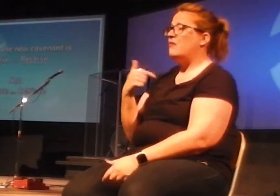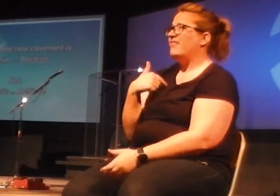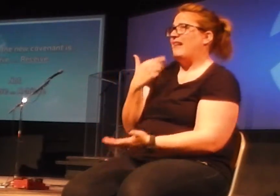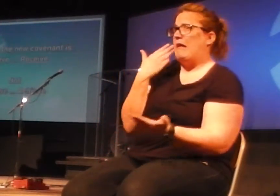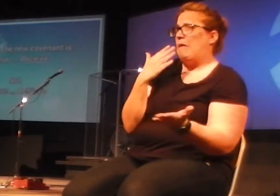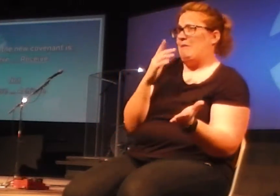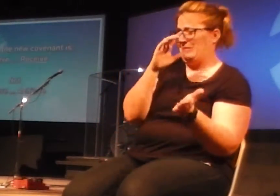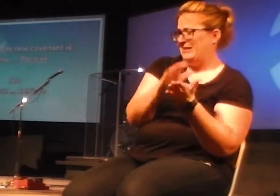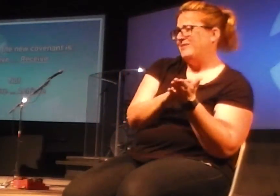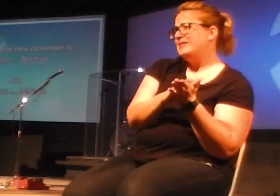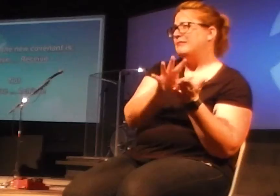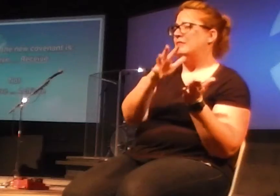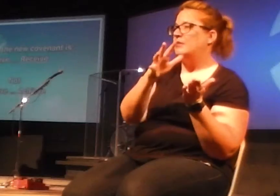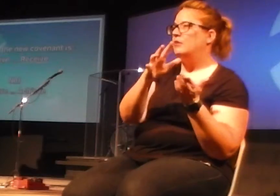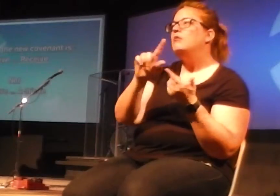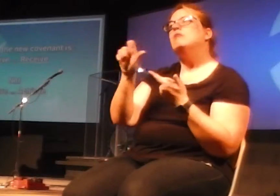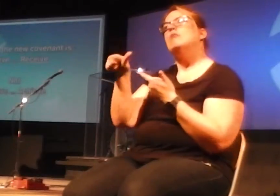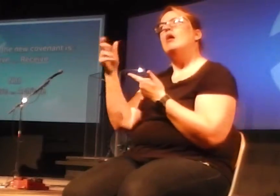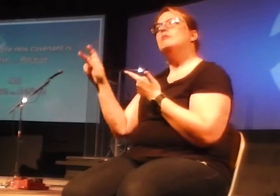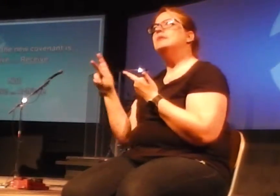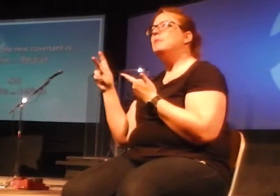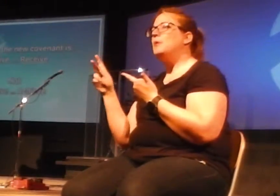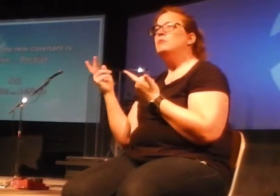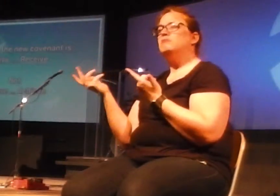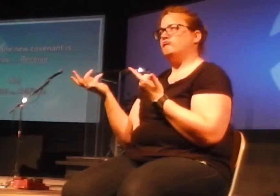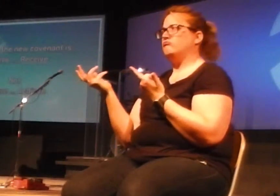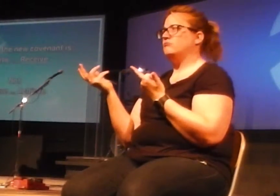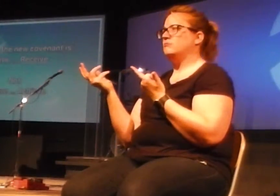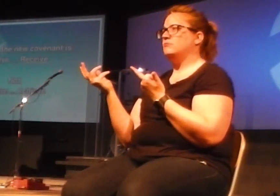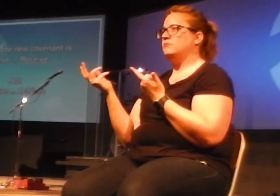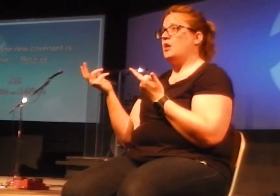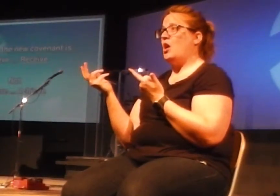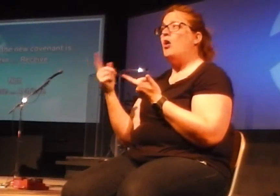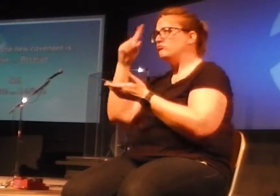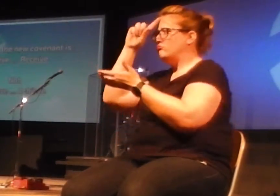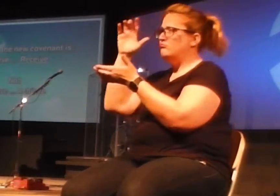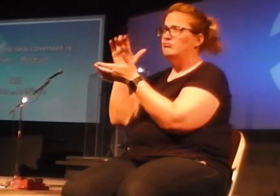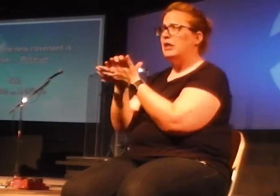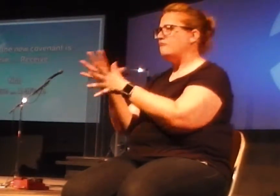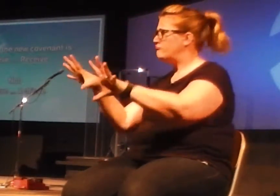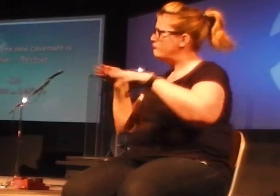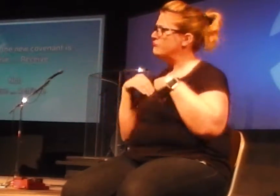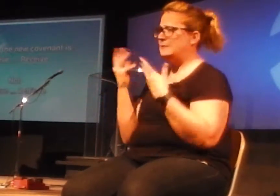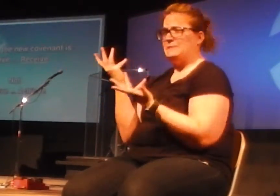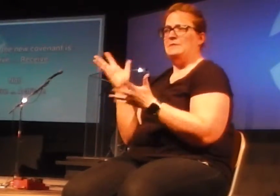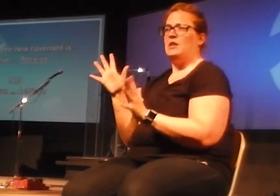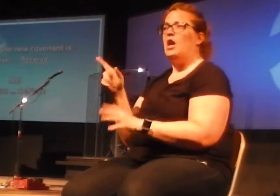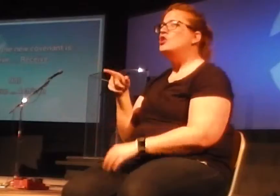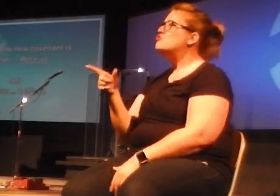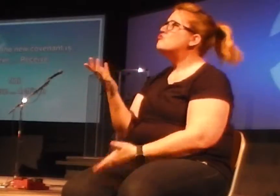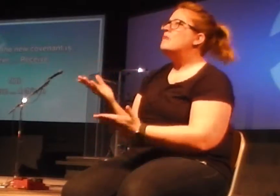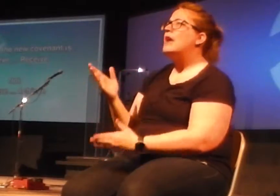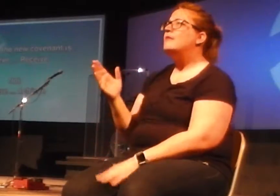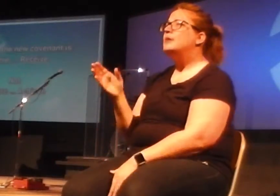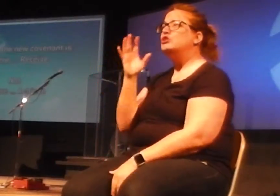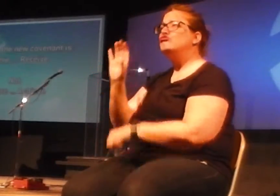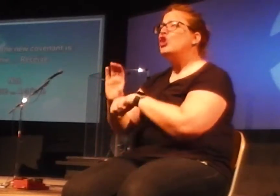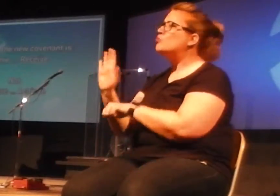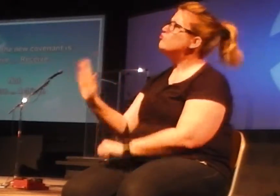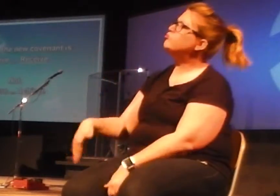you who are here, you have no problem with the word belief. Maybe you grew up in the church. Maybe you've already just